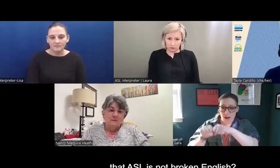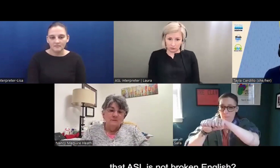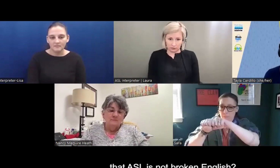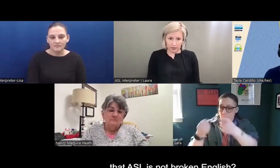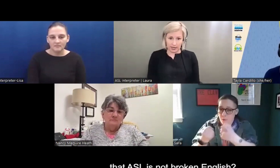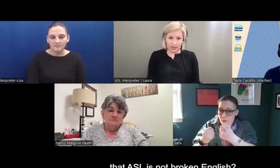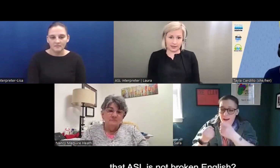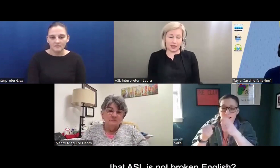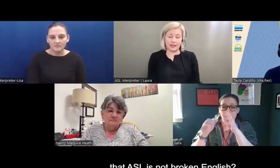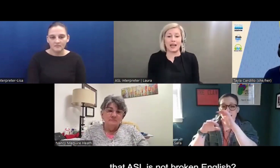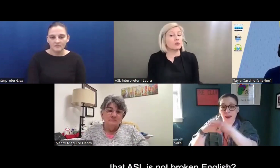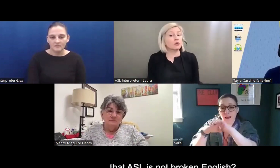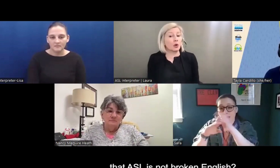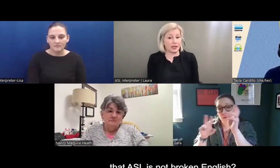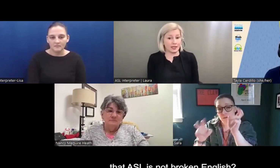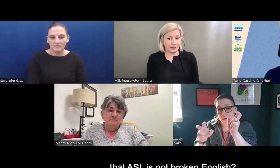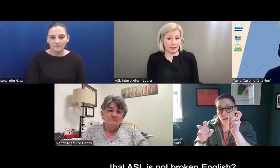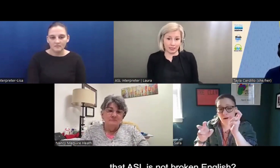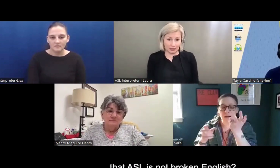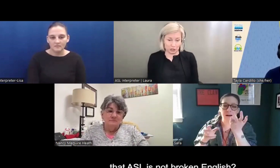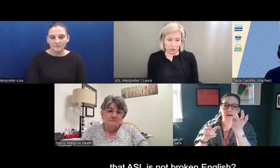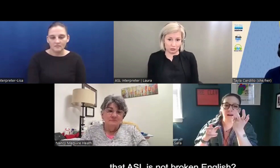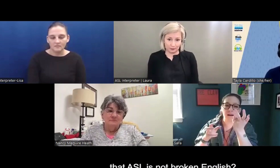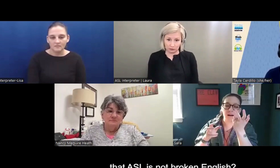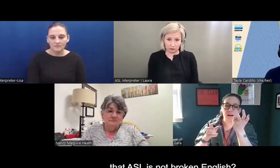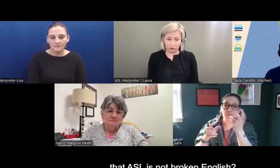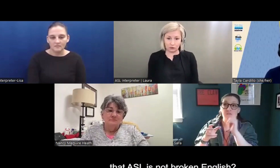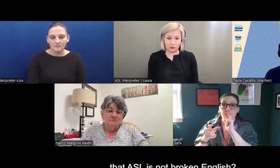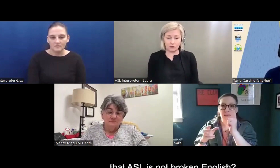that ASL is not broken, English.